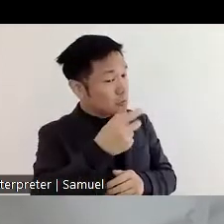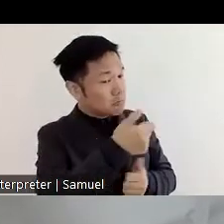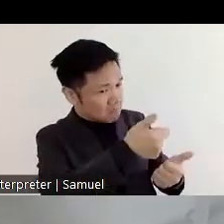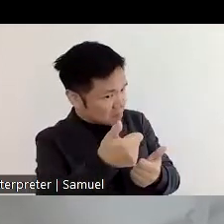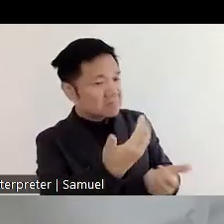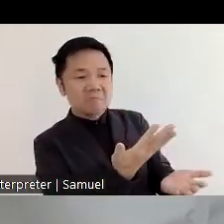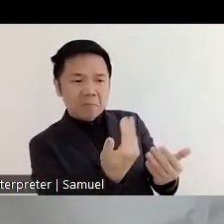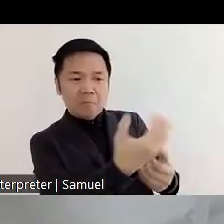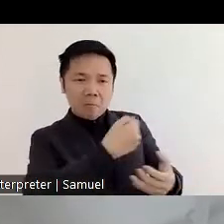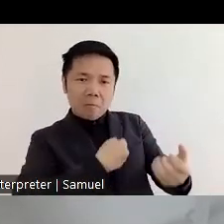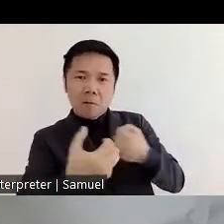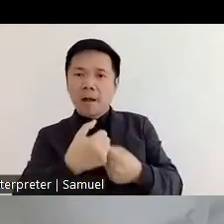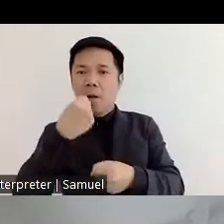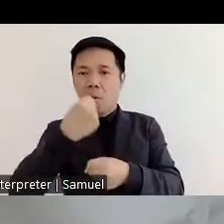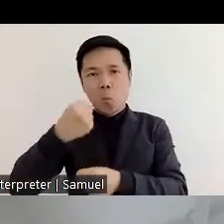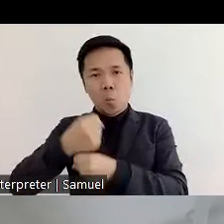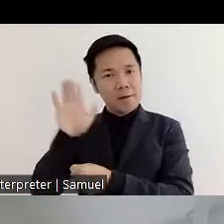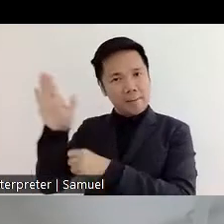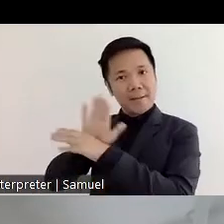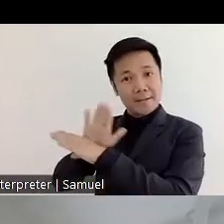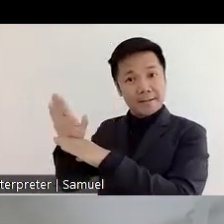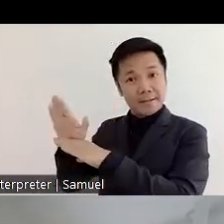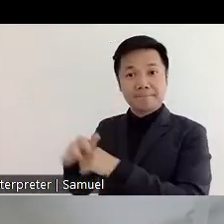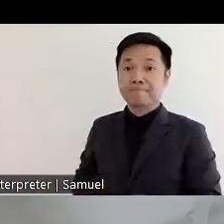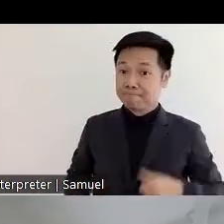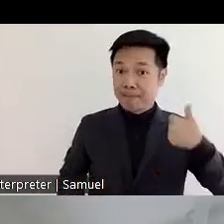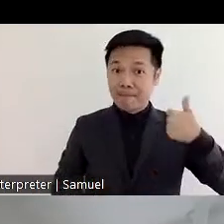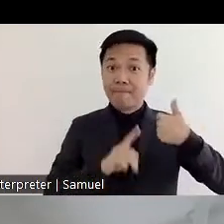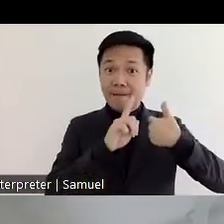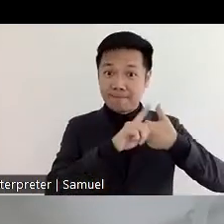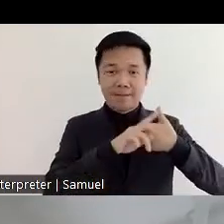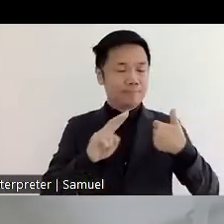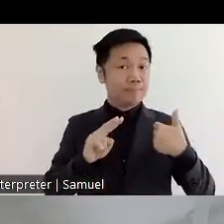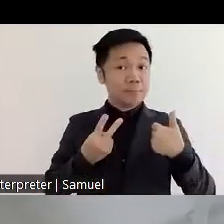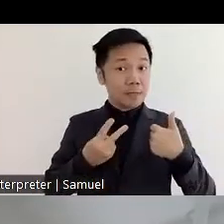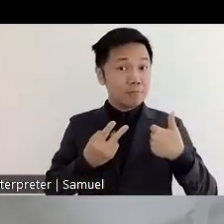Next please. That's the first step. Next please.